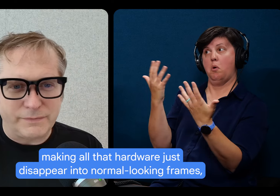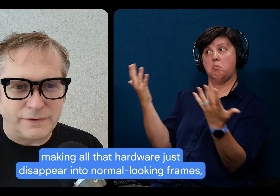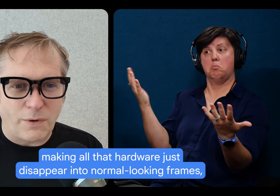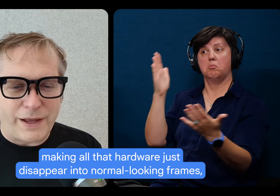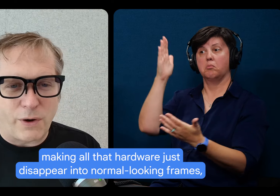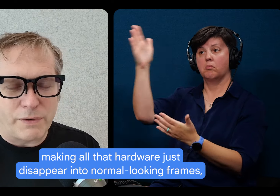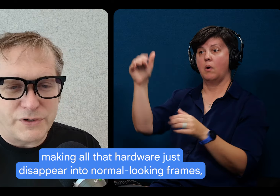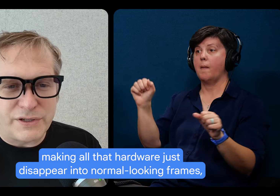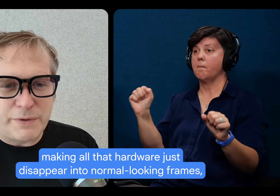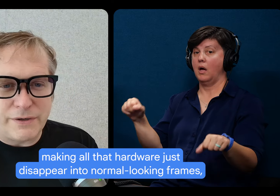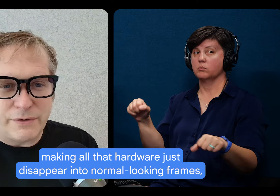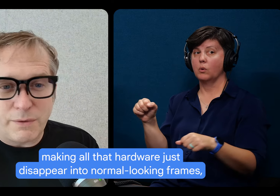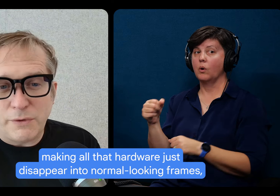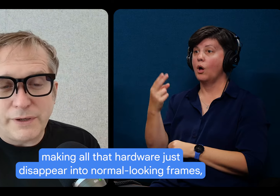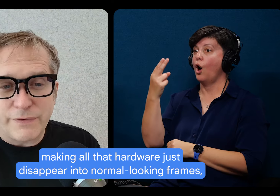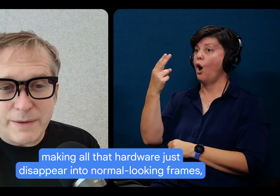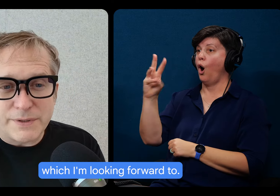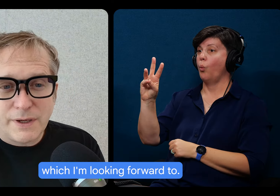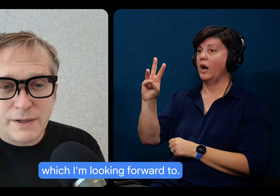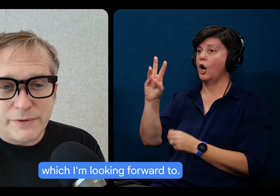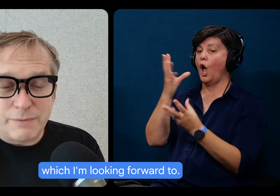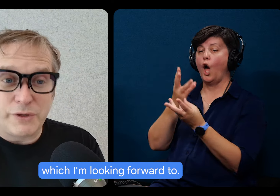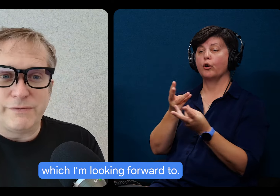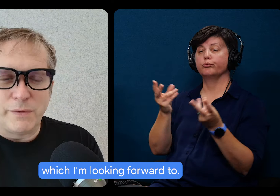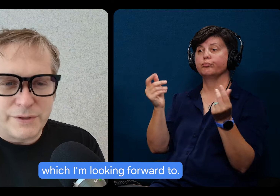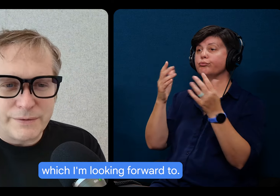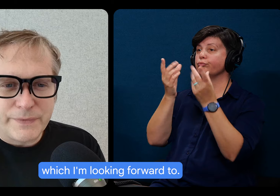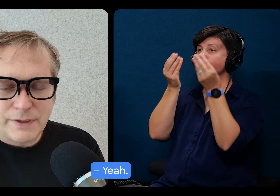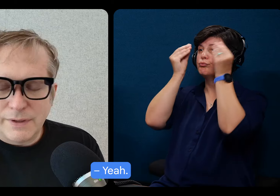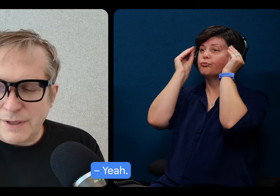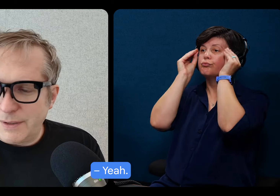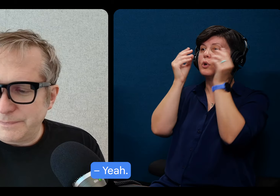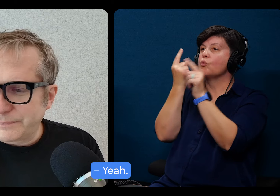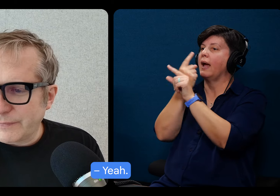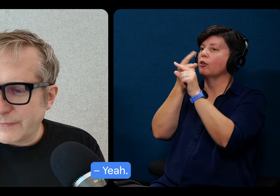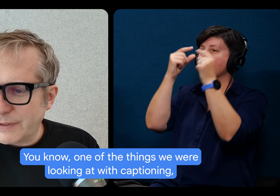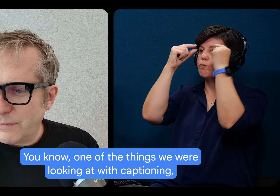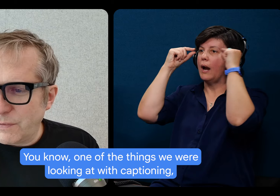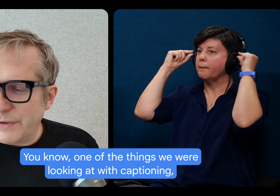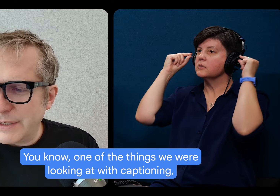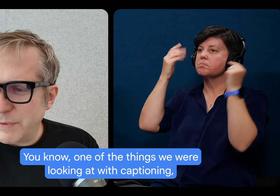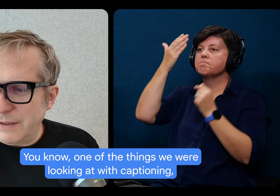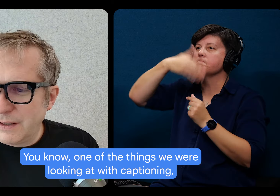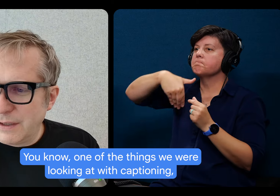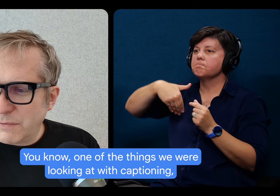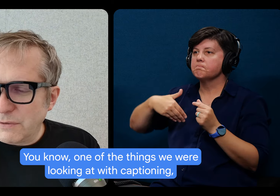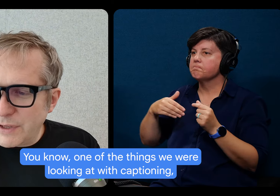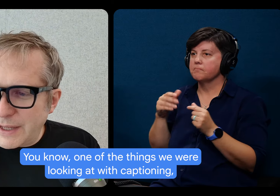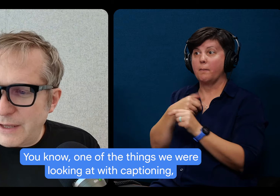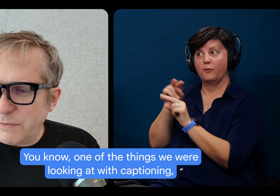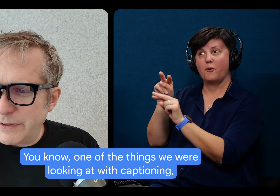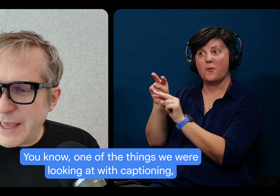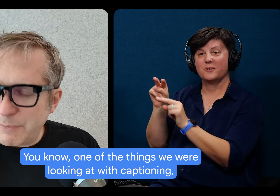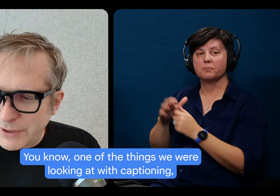all that hardware just disappear into normal looking frames, which I'm looking forward to. Yeah. You know, one of things we were